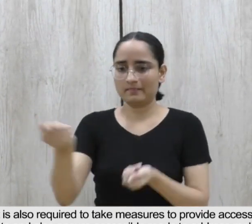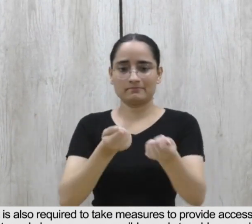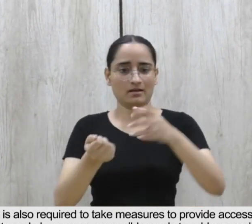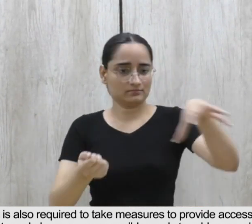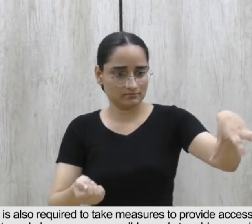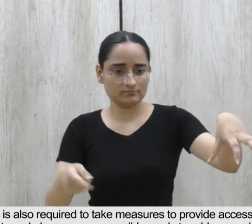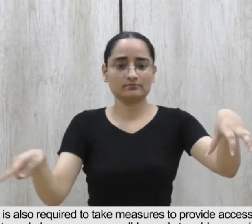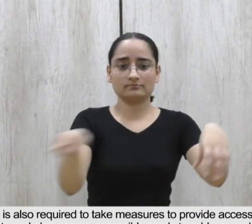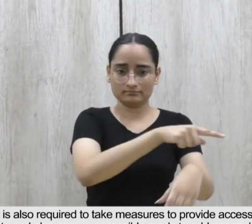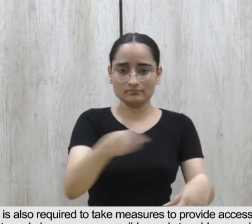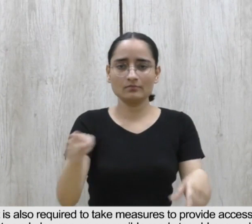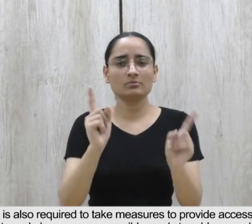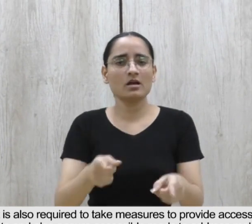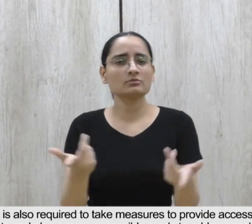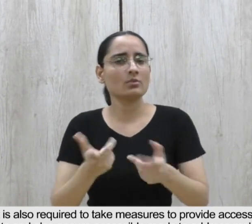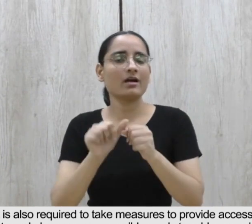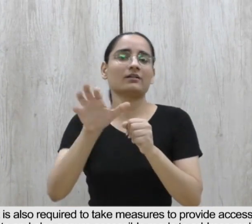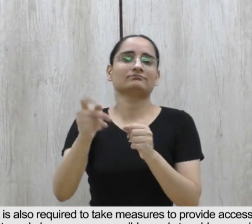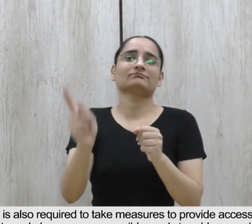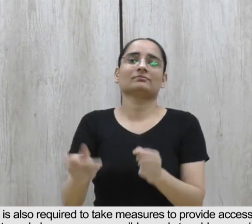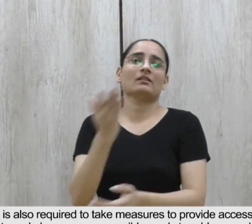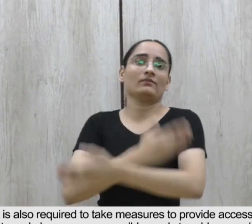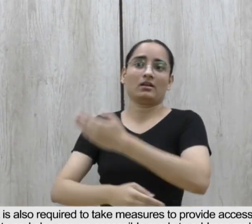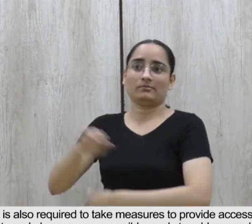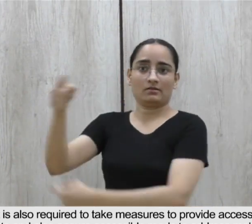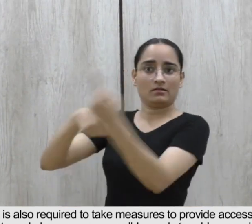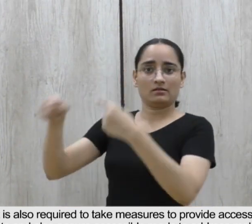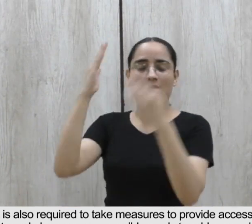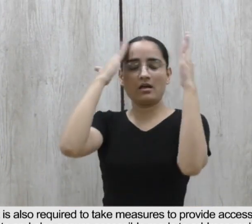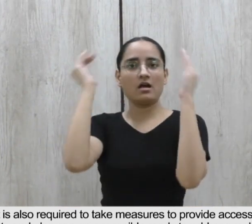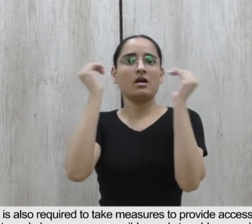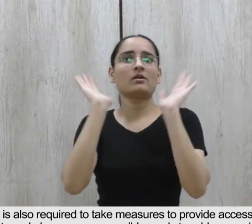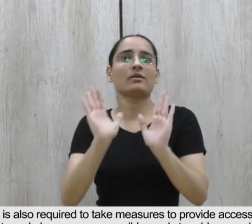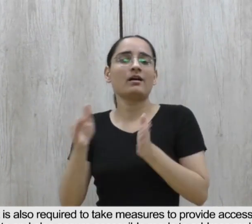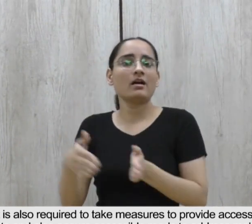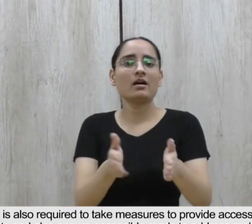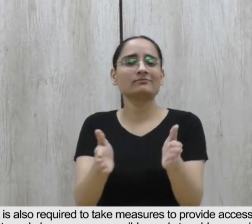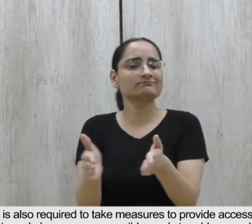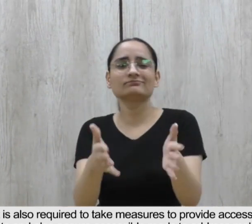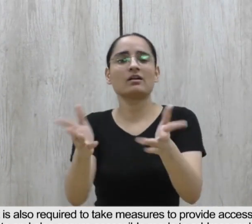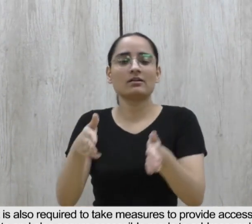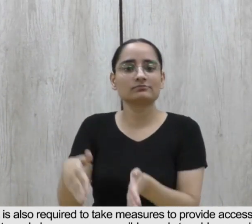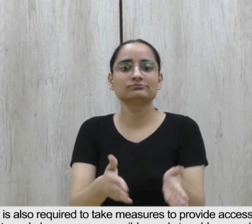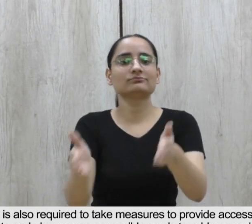accessible routes to address mobility necessary for PWTs.